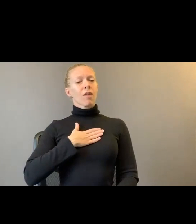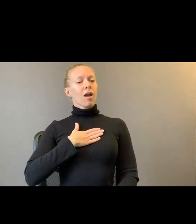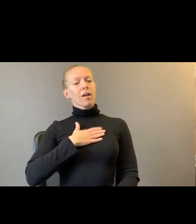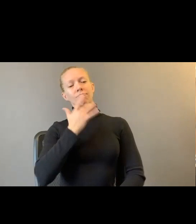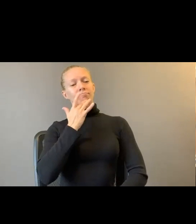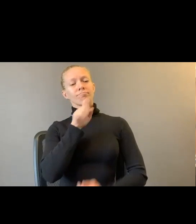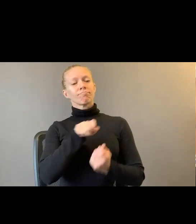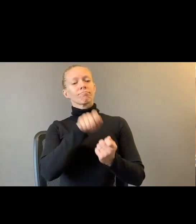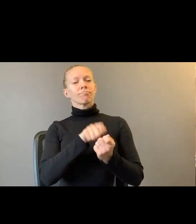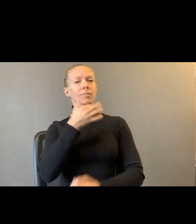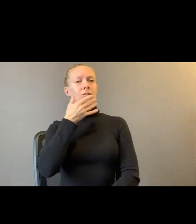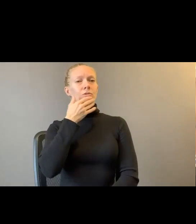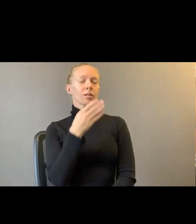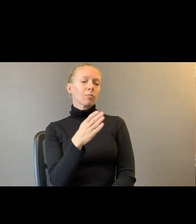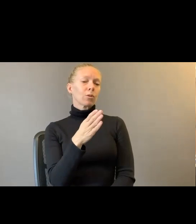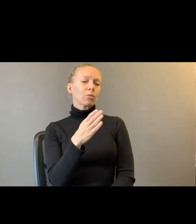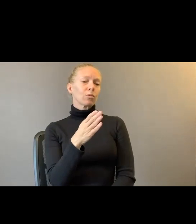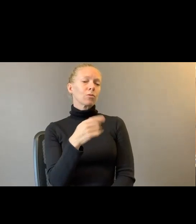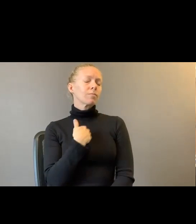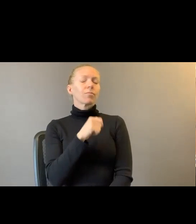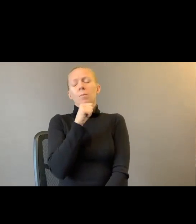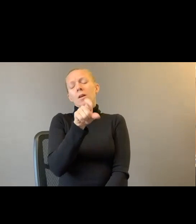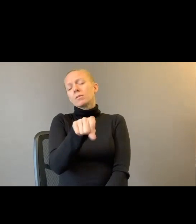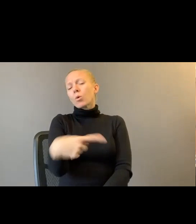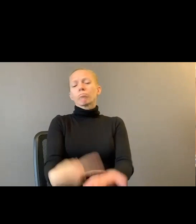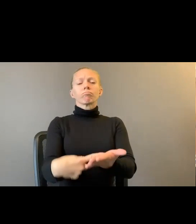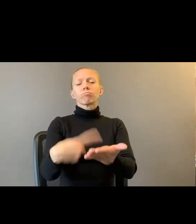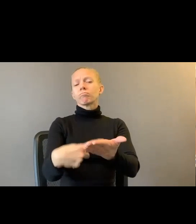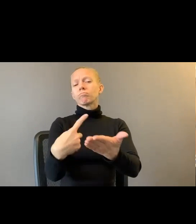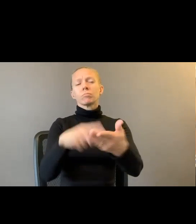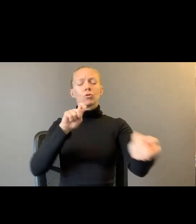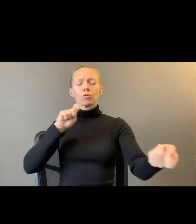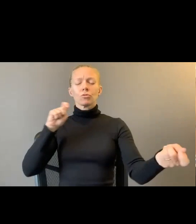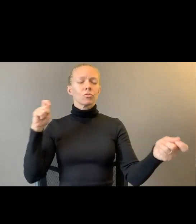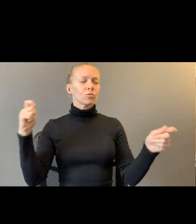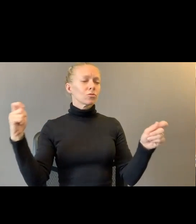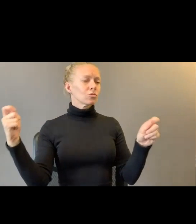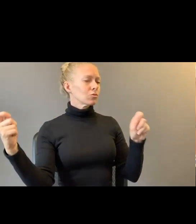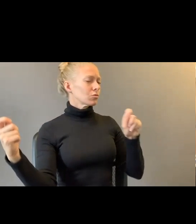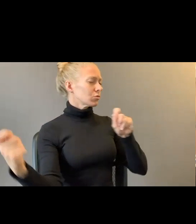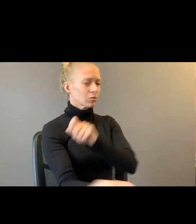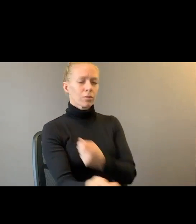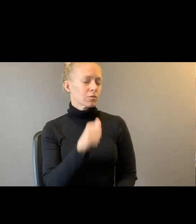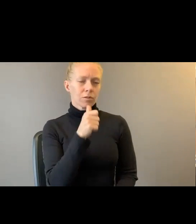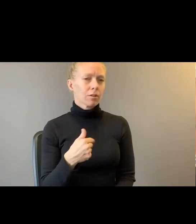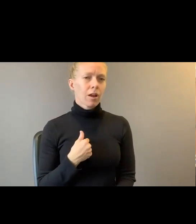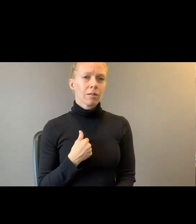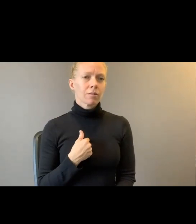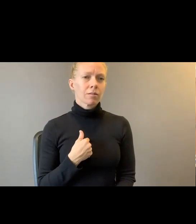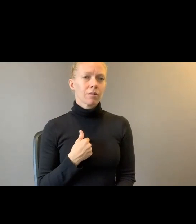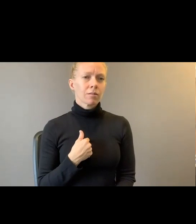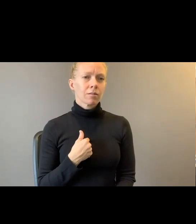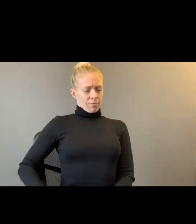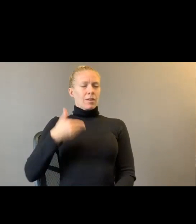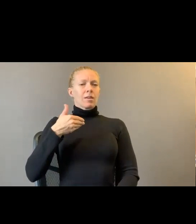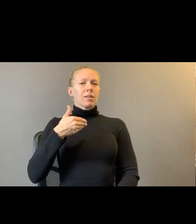supposed to talk about transformation though. Not the me with the hollow cheeks. The me with the blood